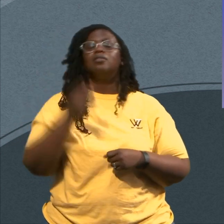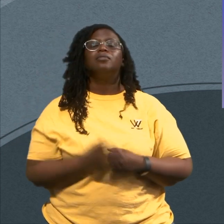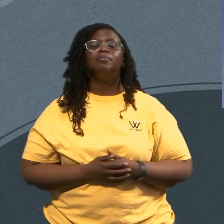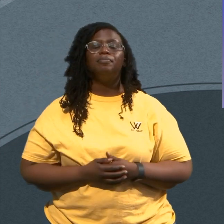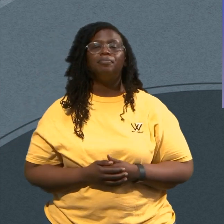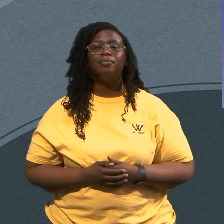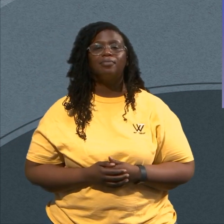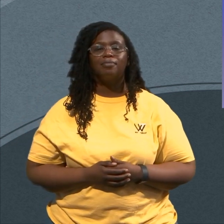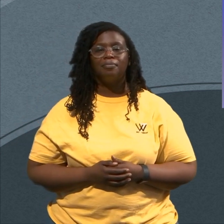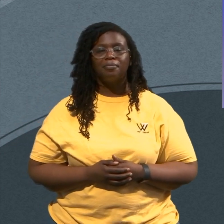Pause